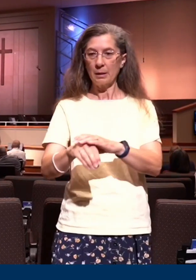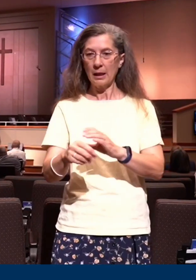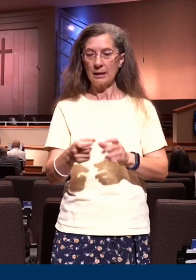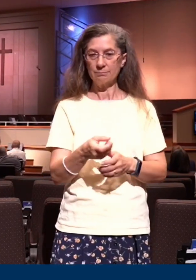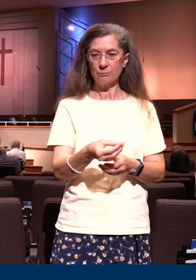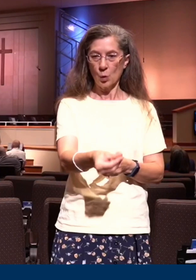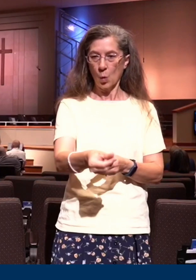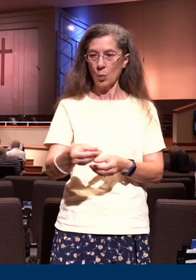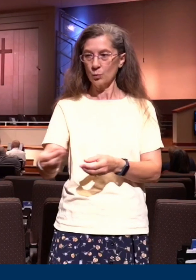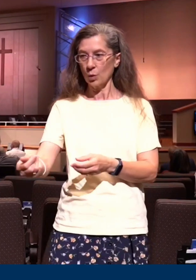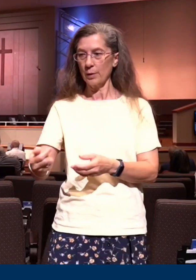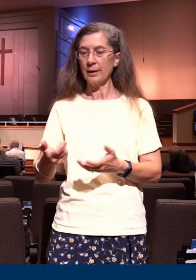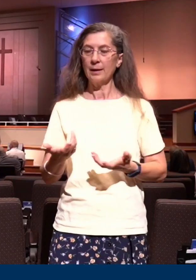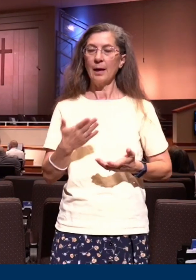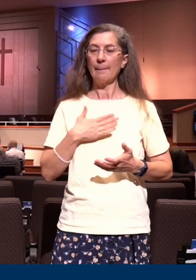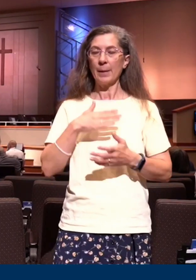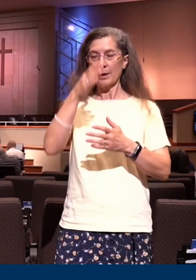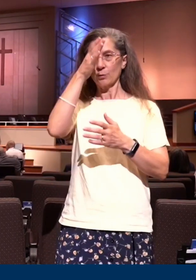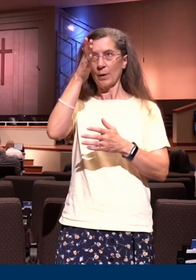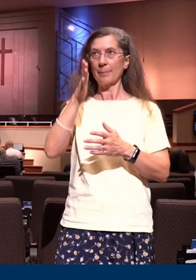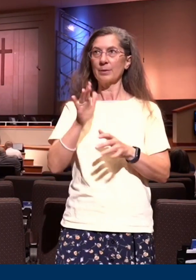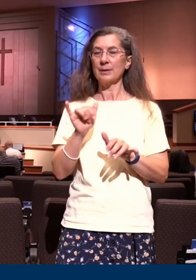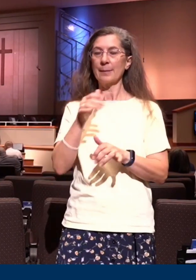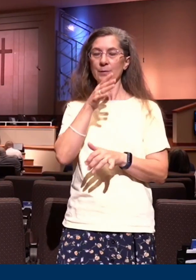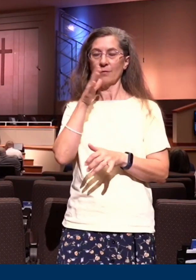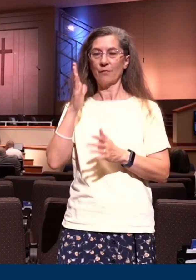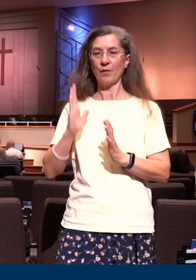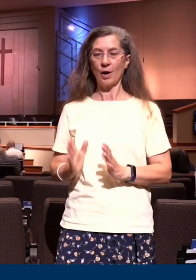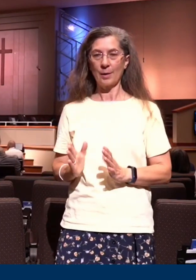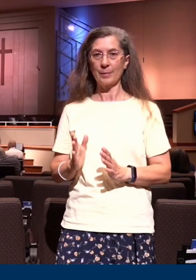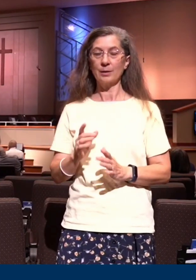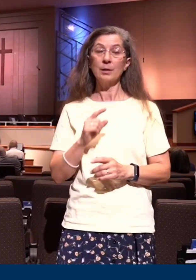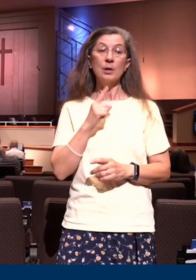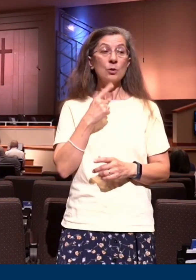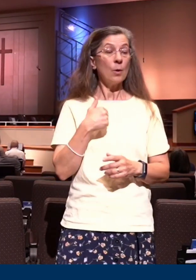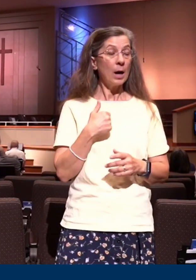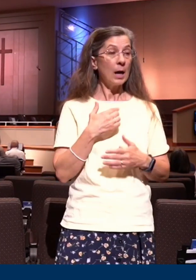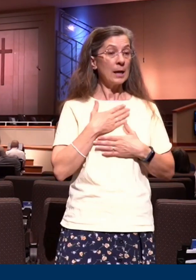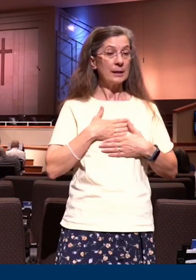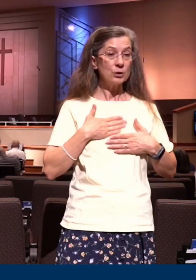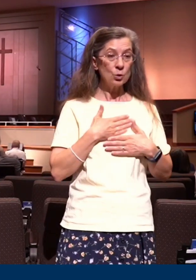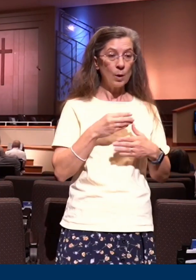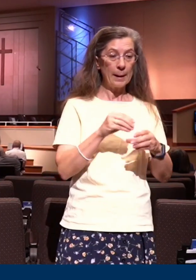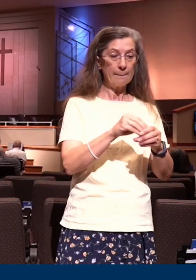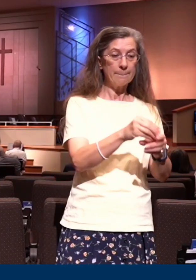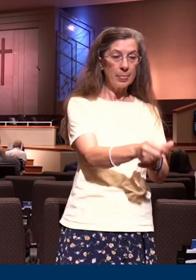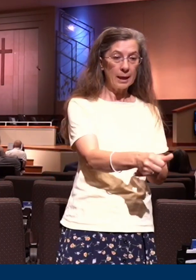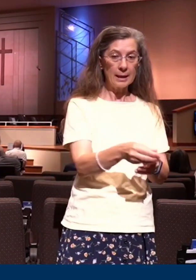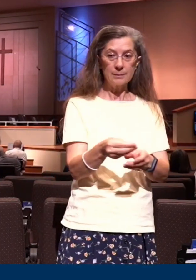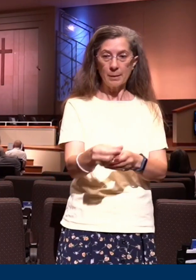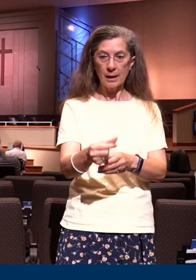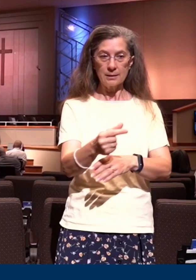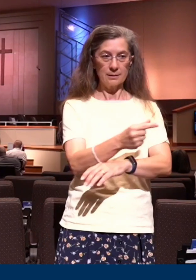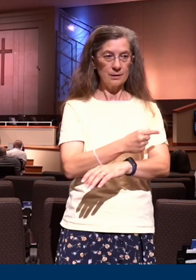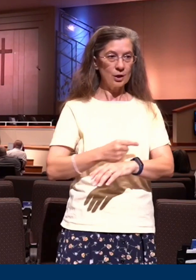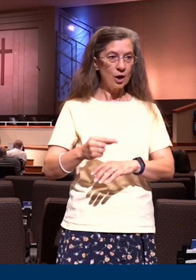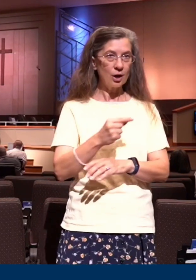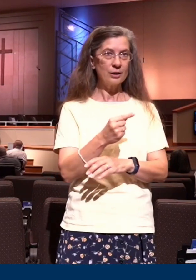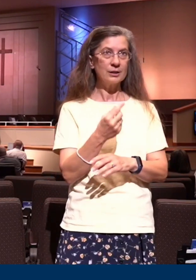much time with him. And so I enjoy planting seeds in the garden. There's just something amazing to me about planting one kernel